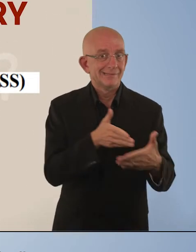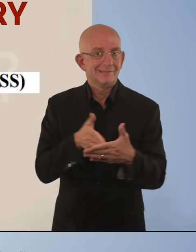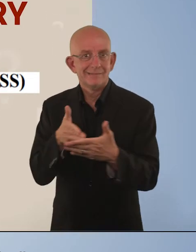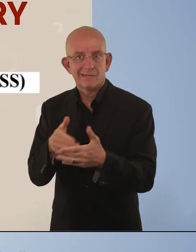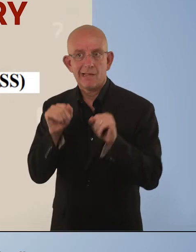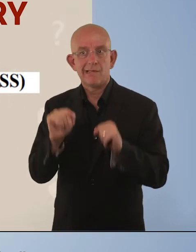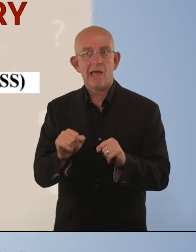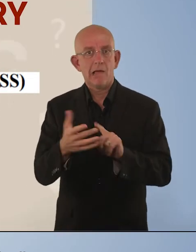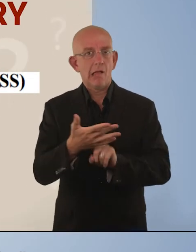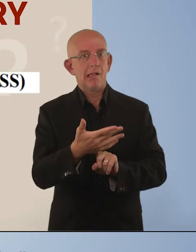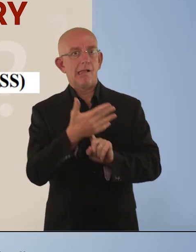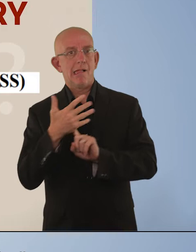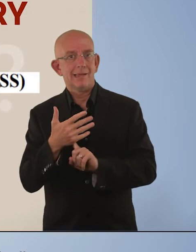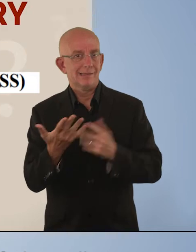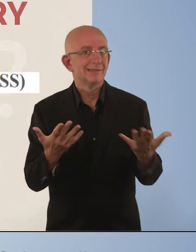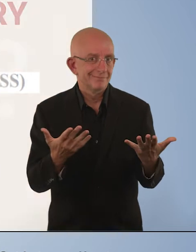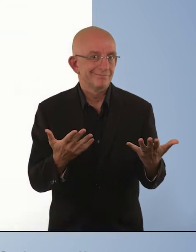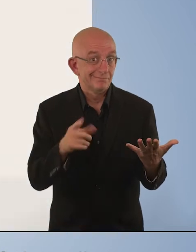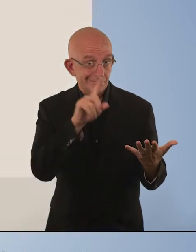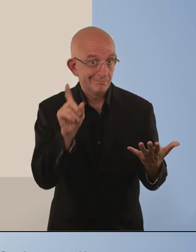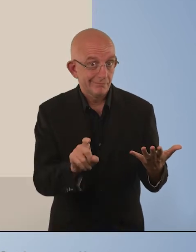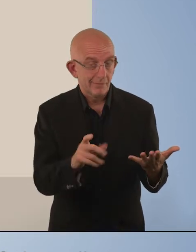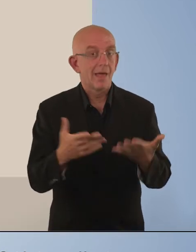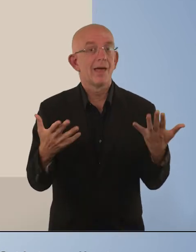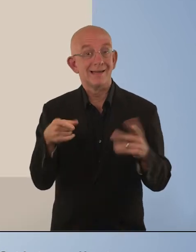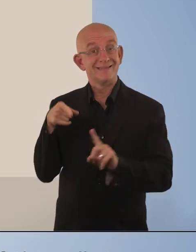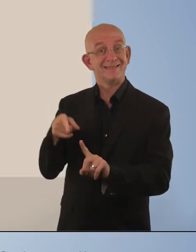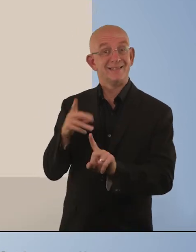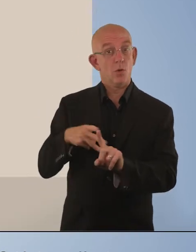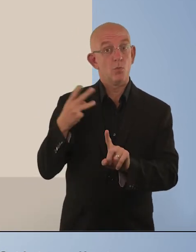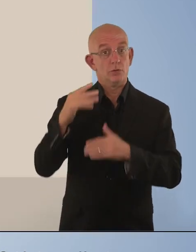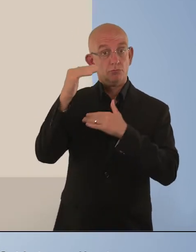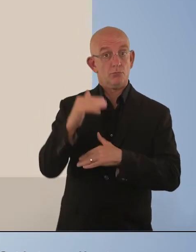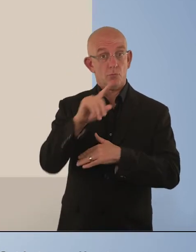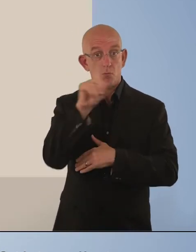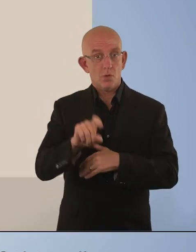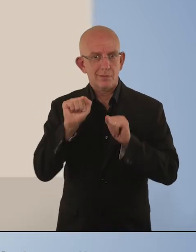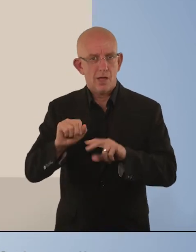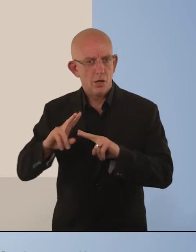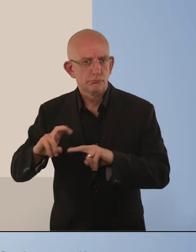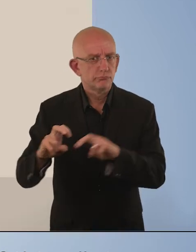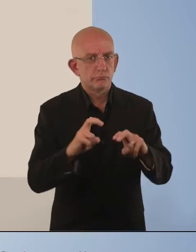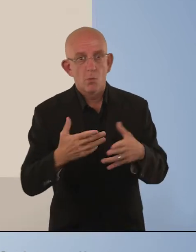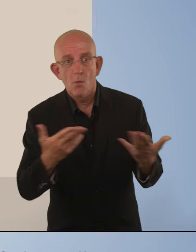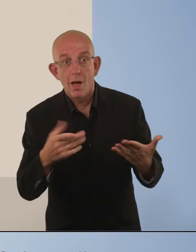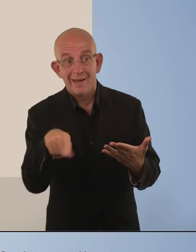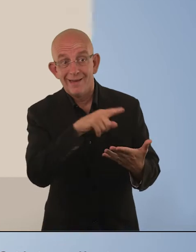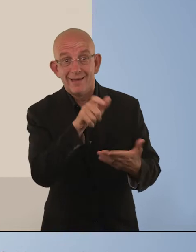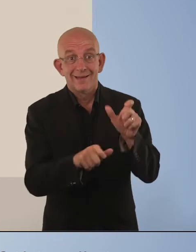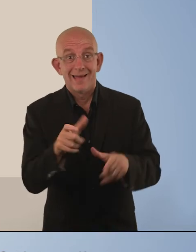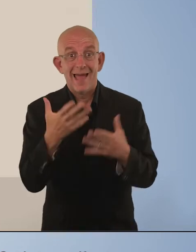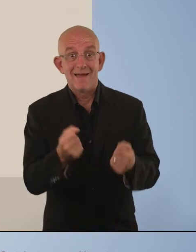at risk of exclusion? The purpose of the Washington Group Short Set is to see if outcomes for people with disabilities